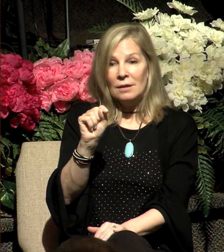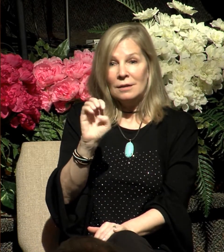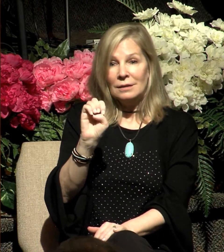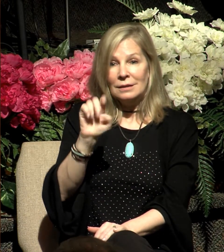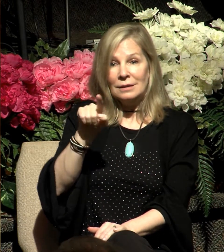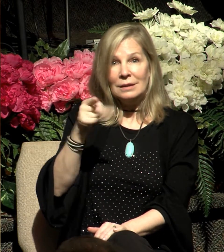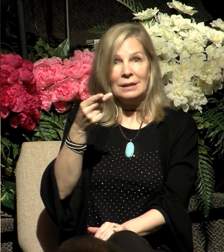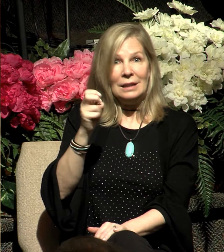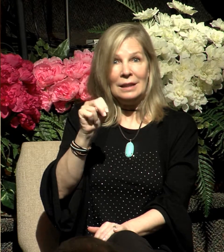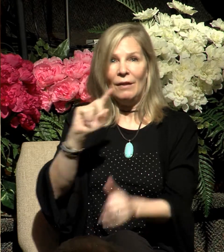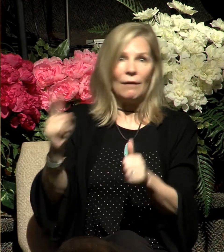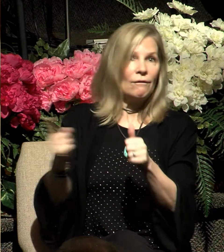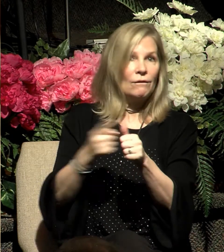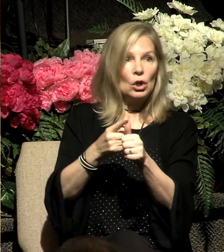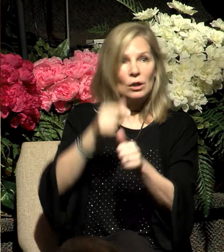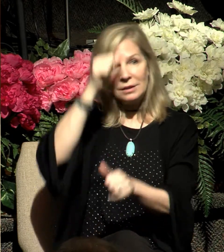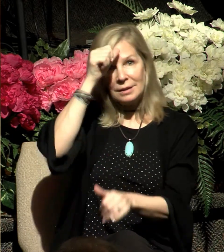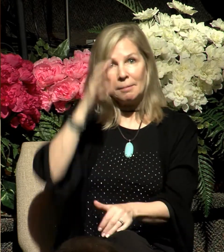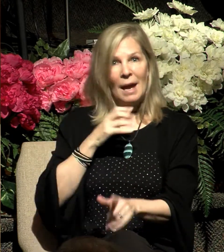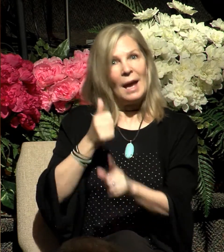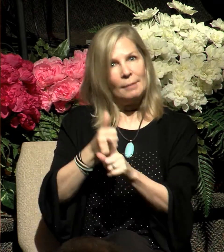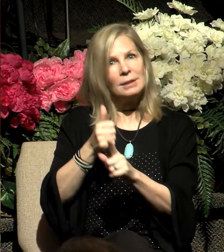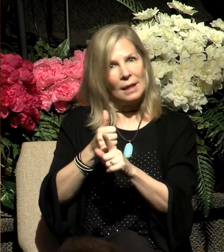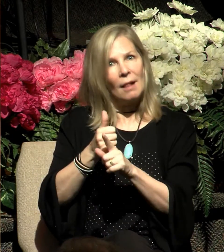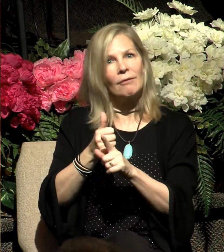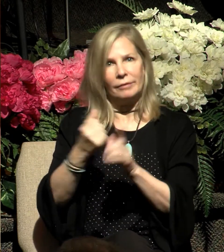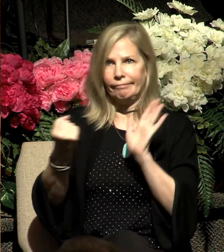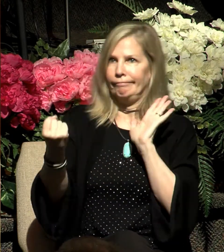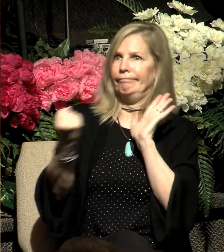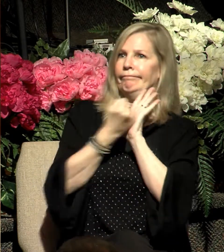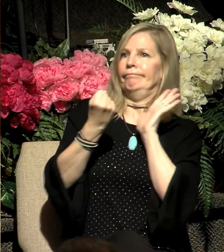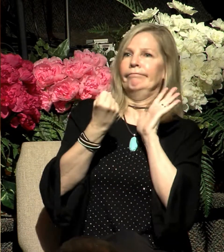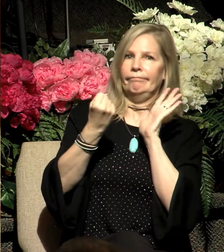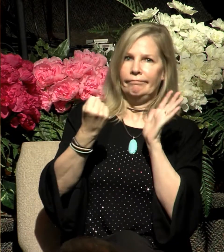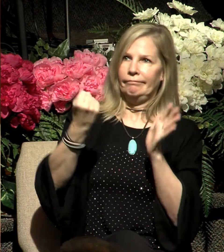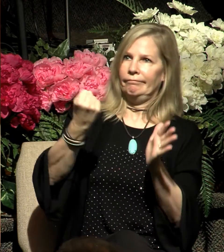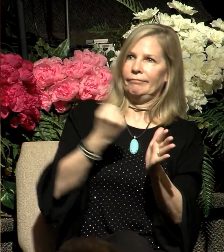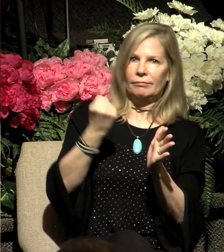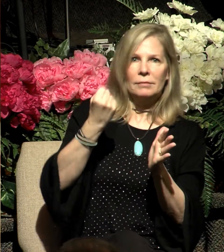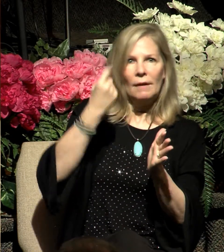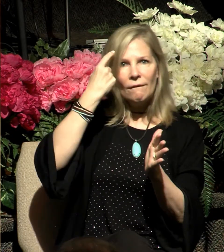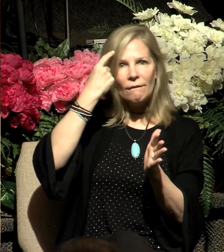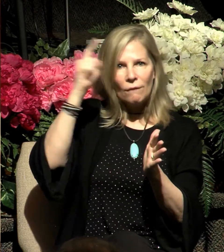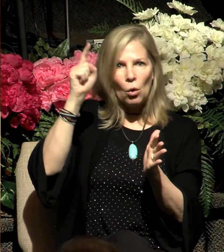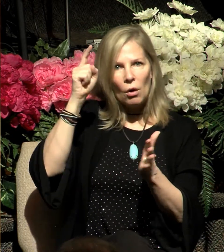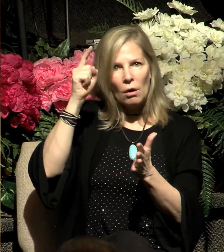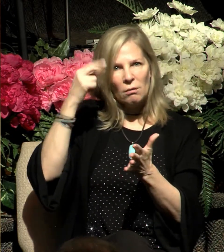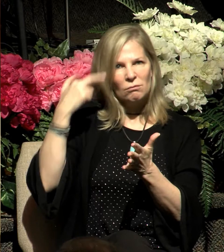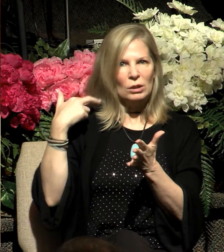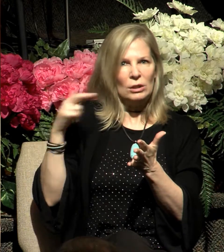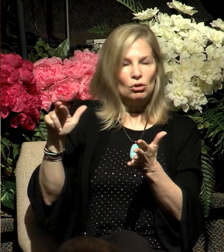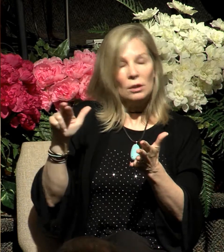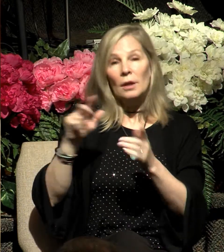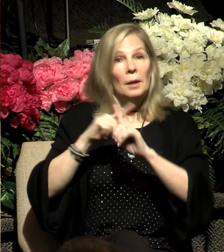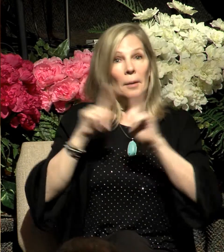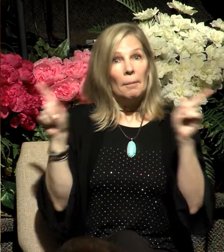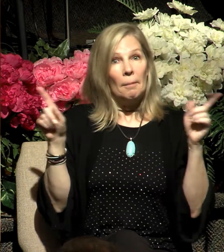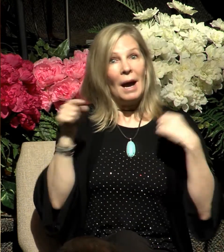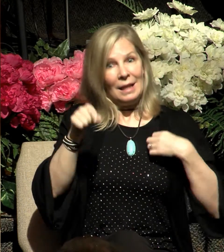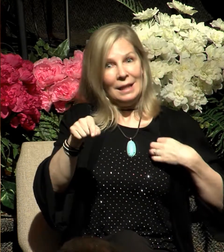be martyred for the faith. Stephen is forced to defend himself before the supreme court of Israel on the